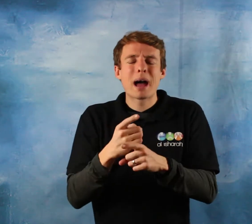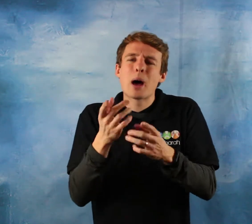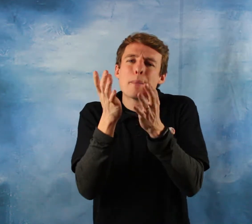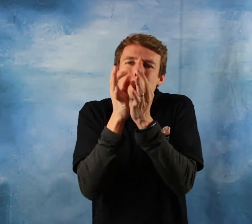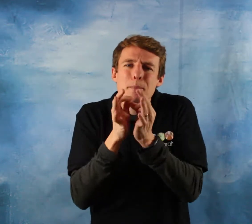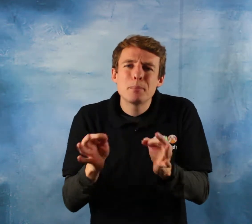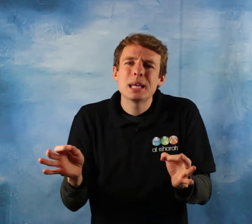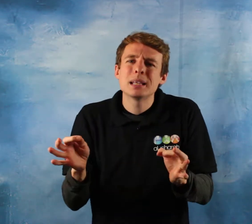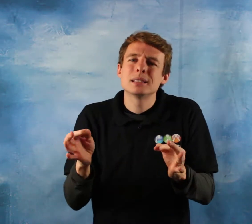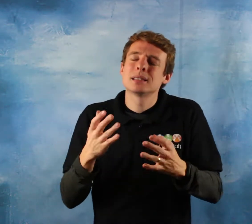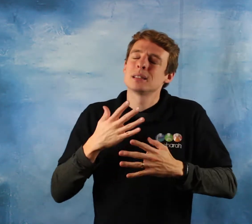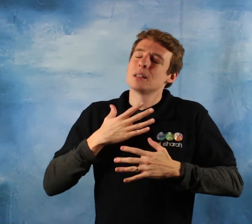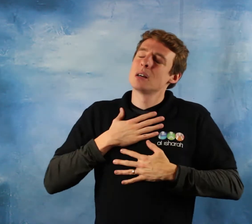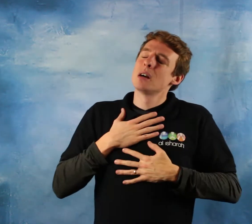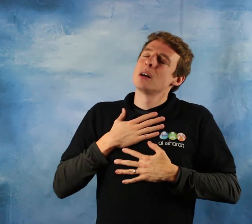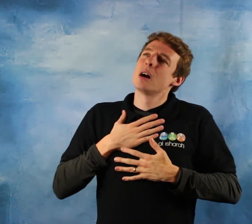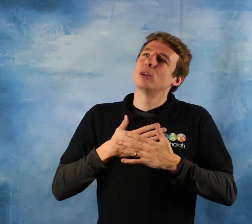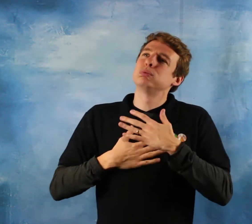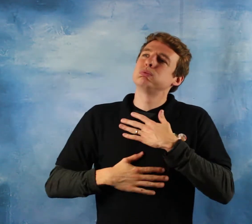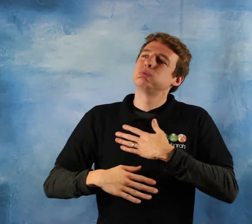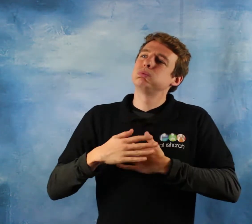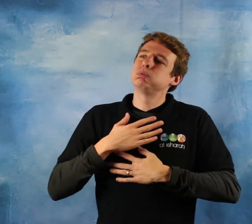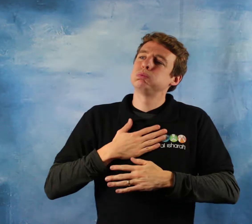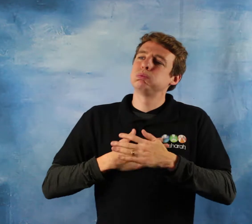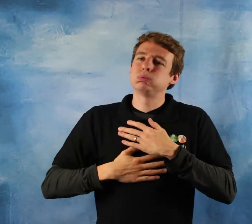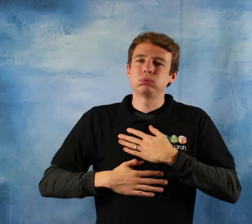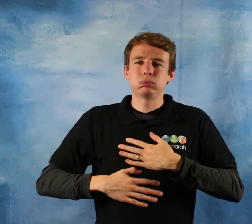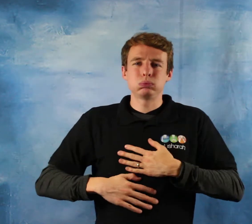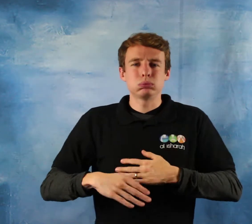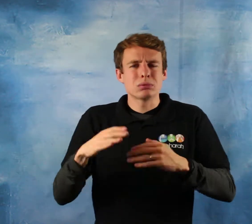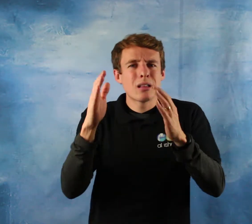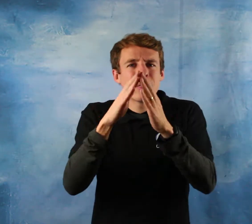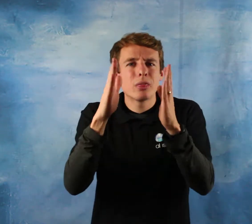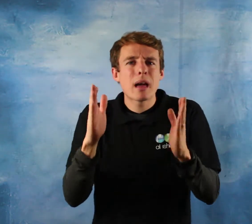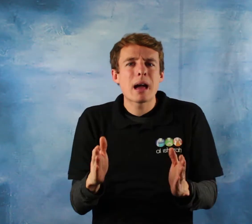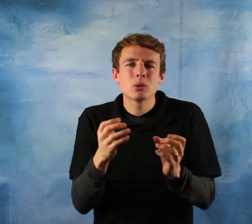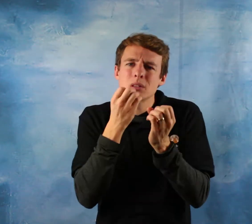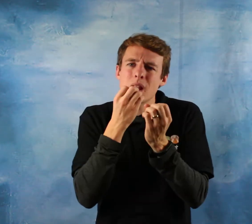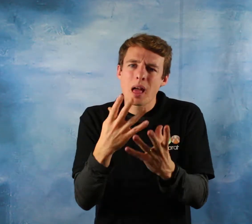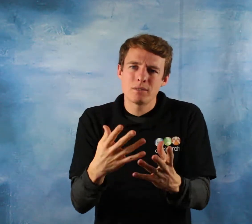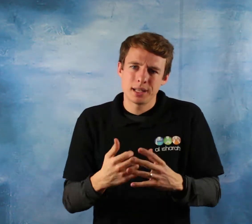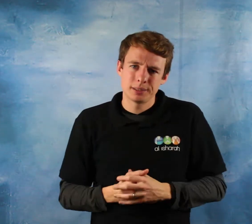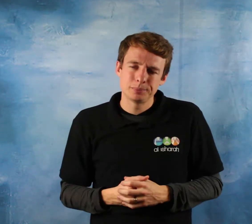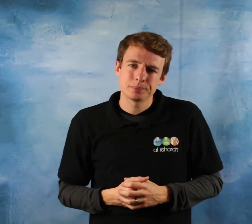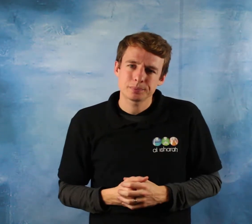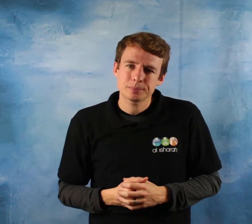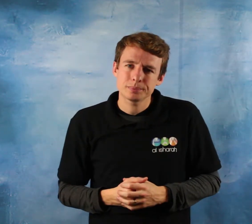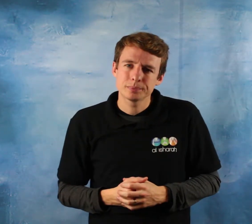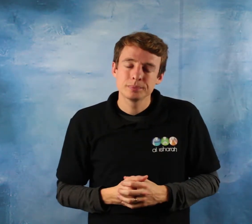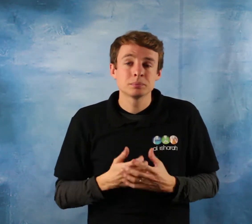and undisturbance in the house now that is the house, what then about the wife, what then about the husband the wife